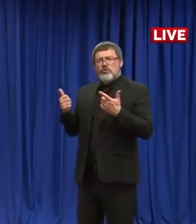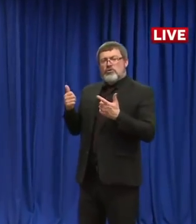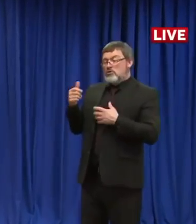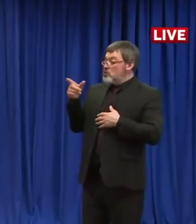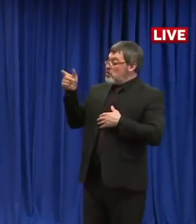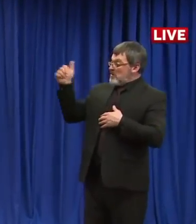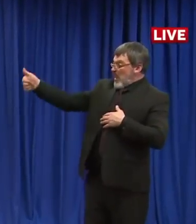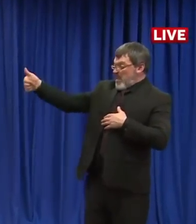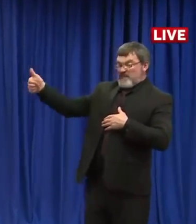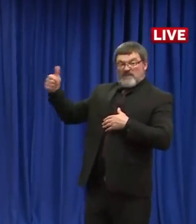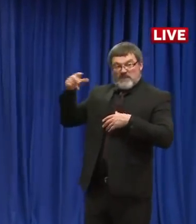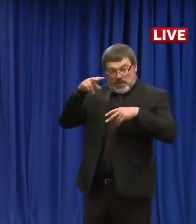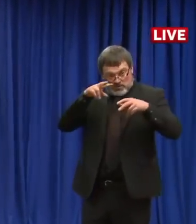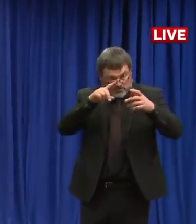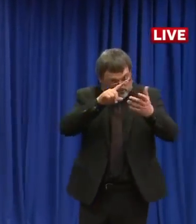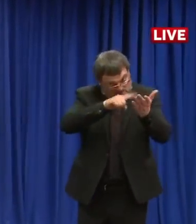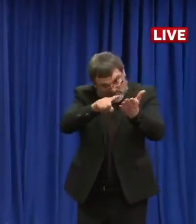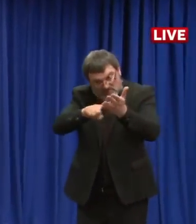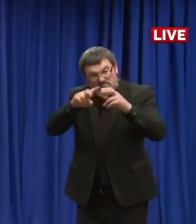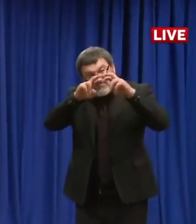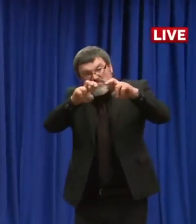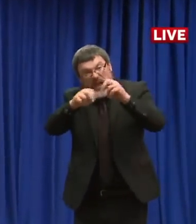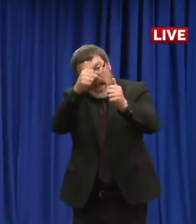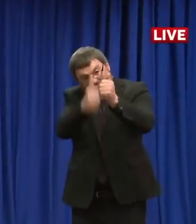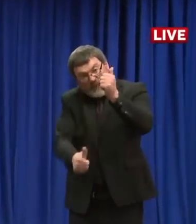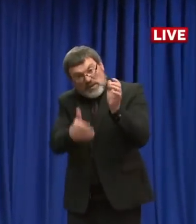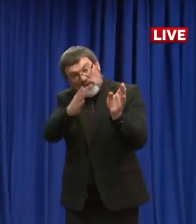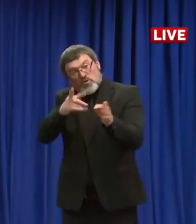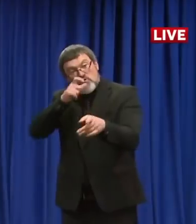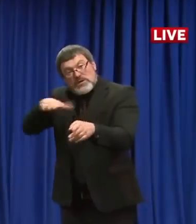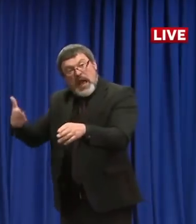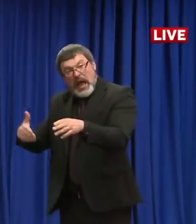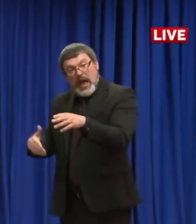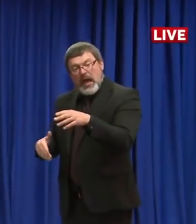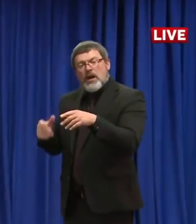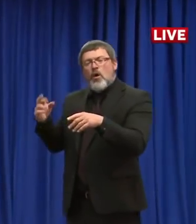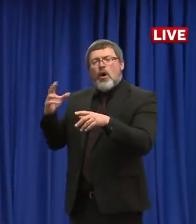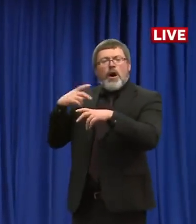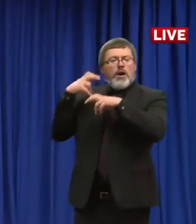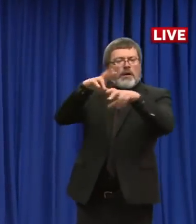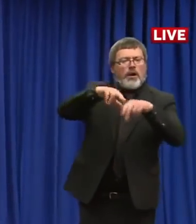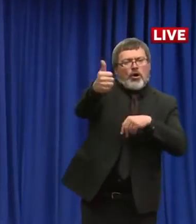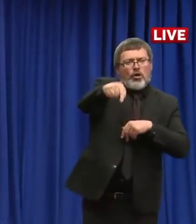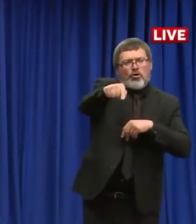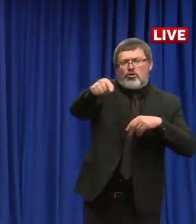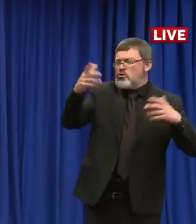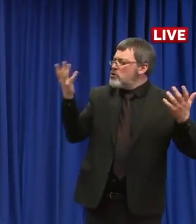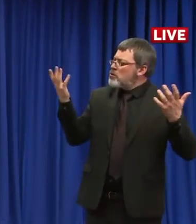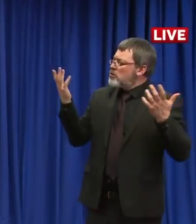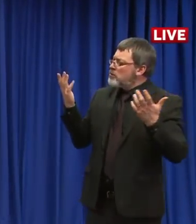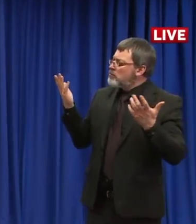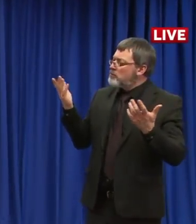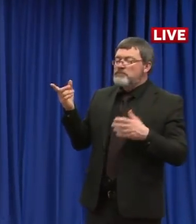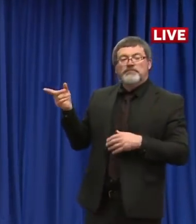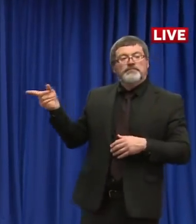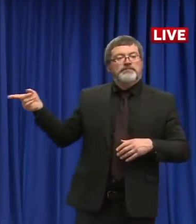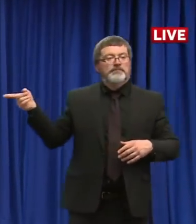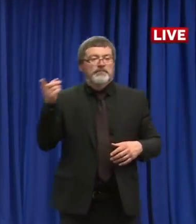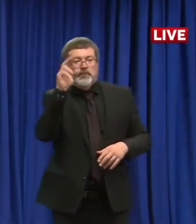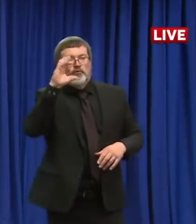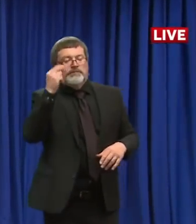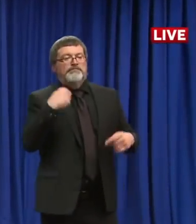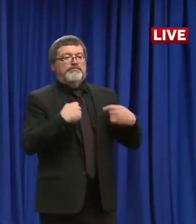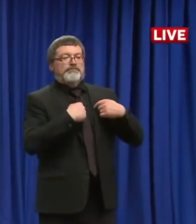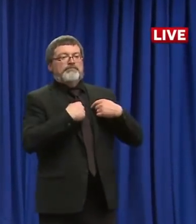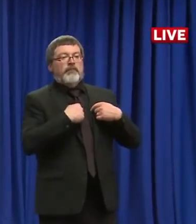deaths? Um, for example, outside of a medical system, right? So if someone is in a hospital, um, you know, they have, and somebody unfortunately